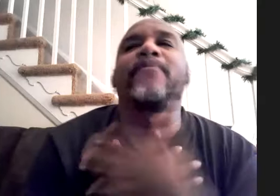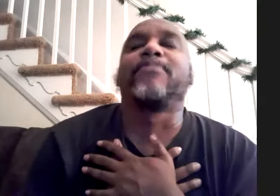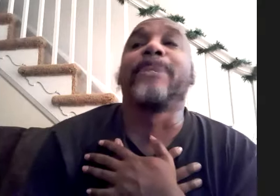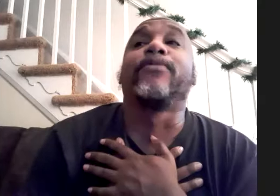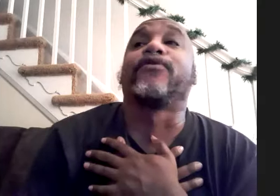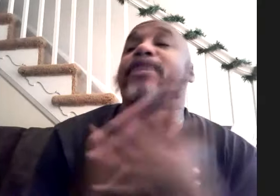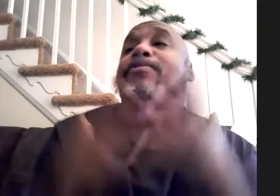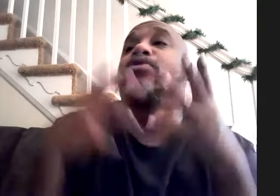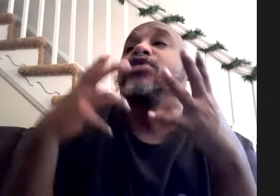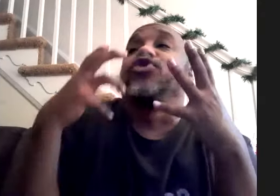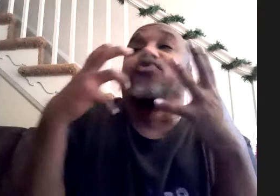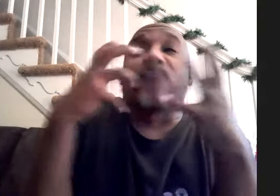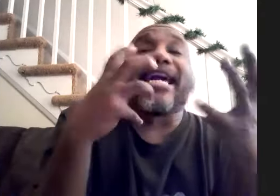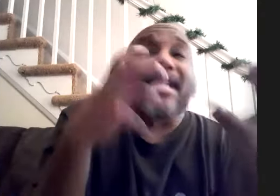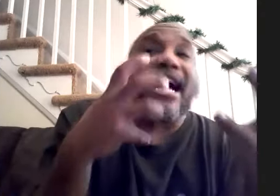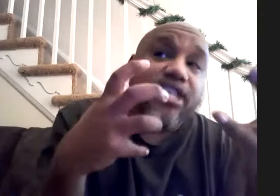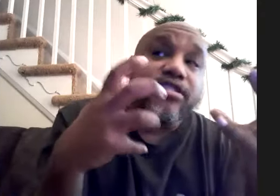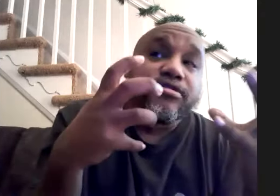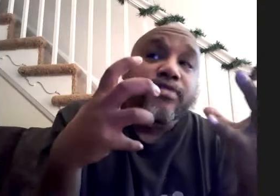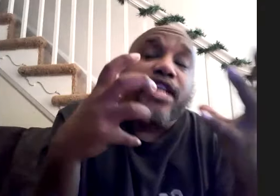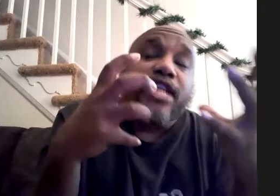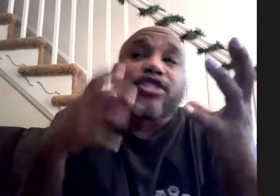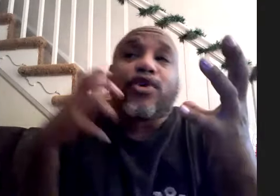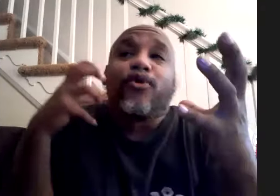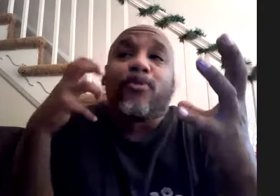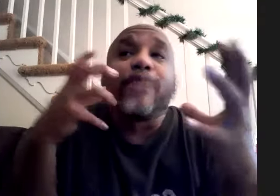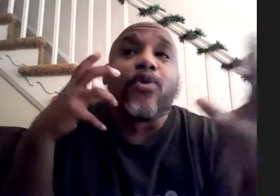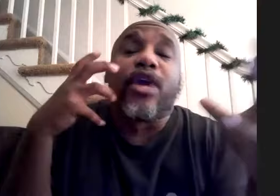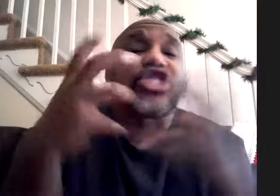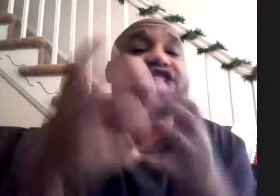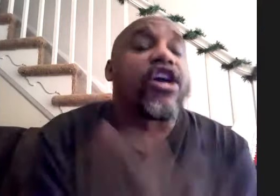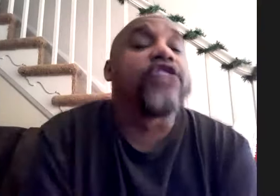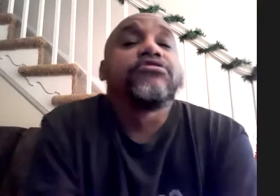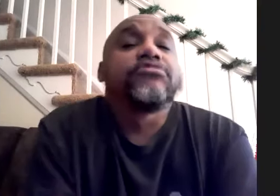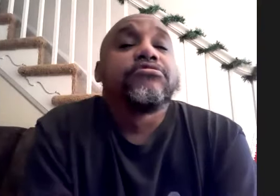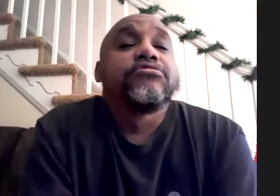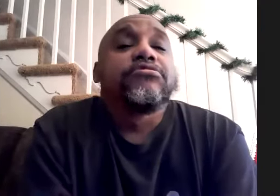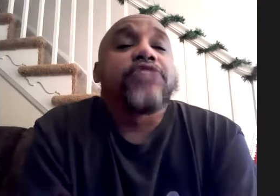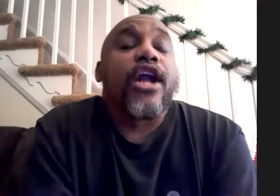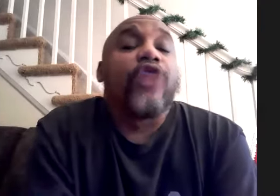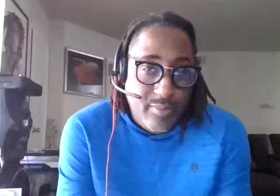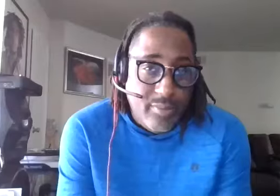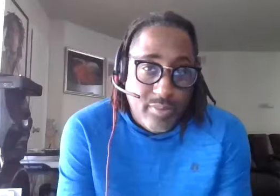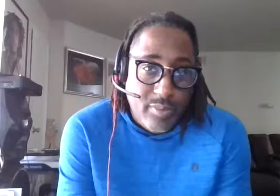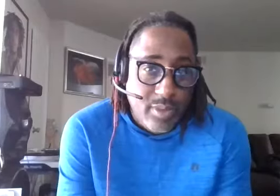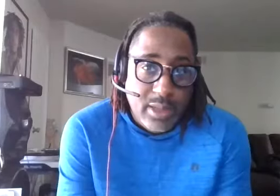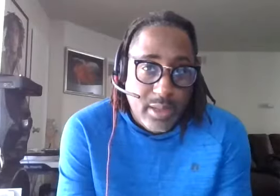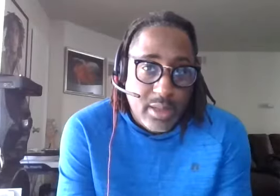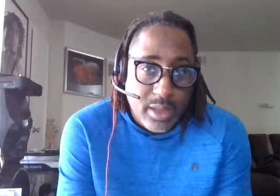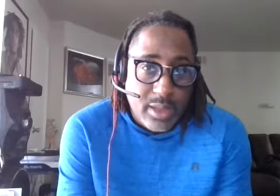me to people for people to recognize it and it's also cool for people to want to share it definitely man thank you for having me i really